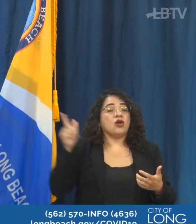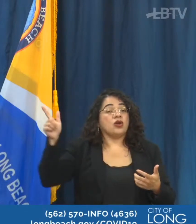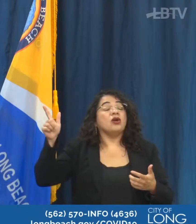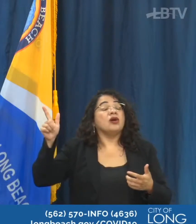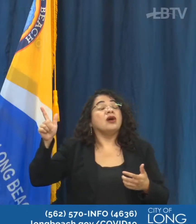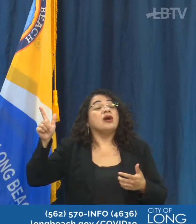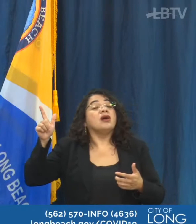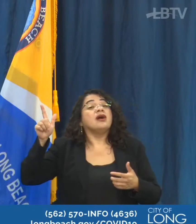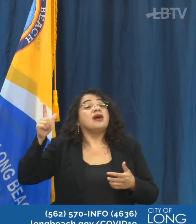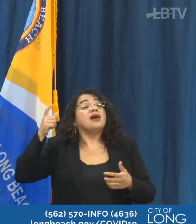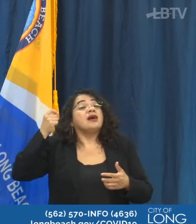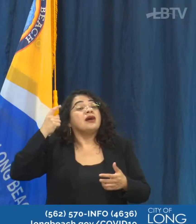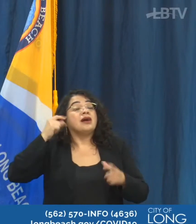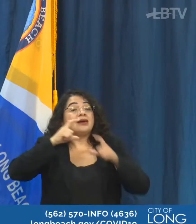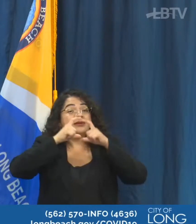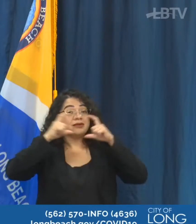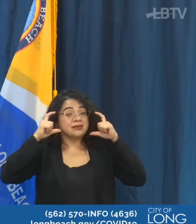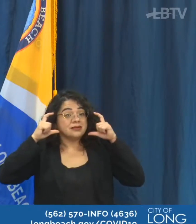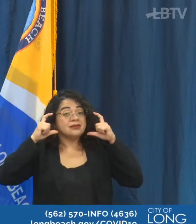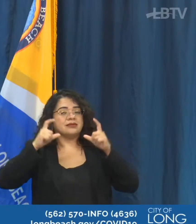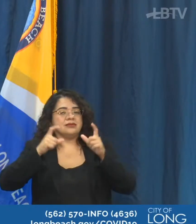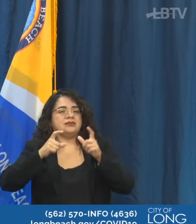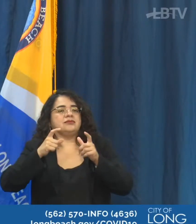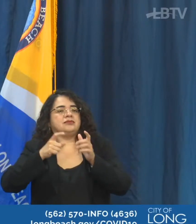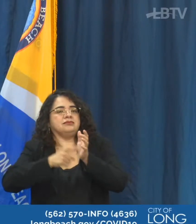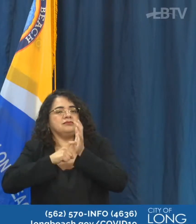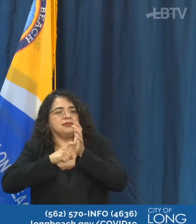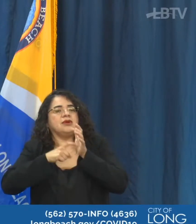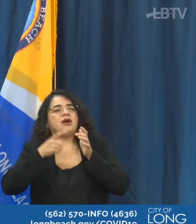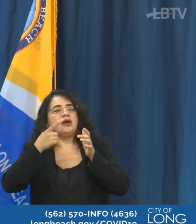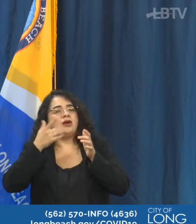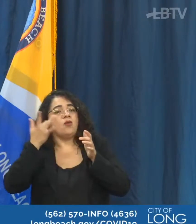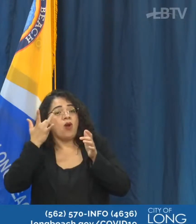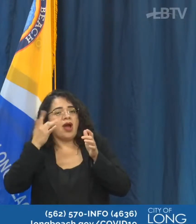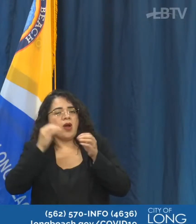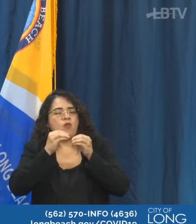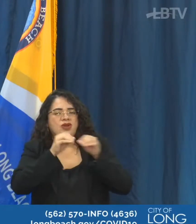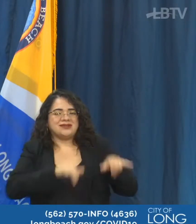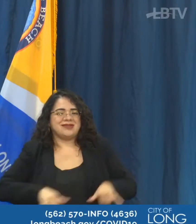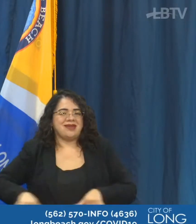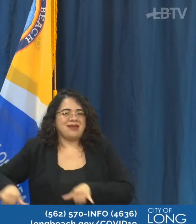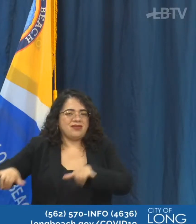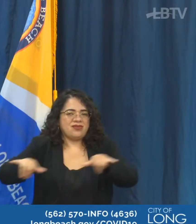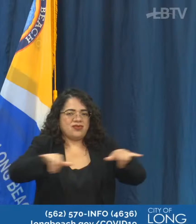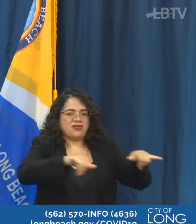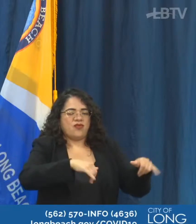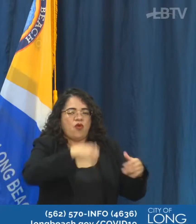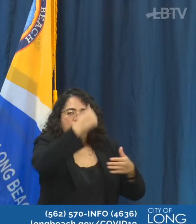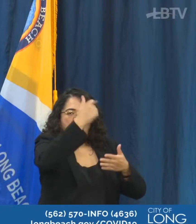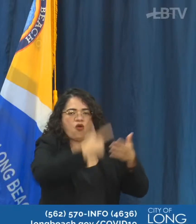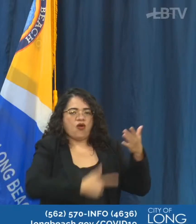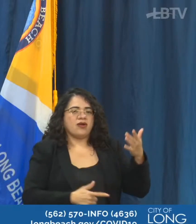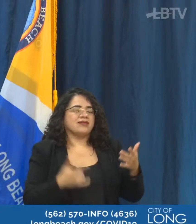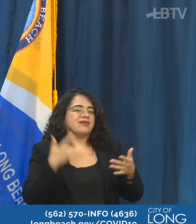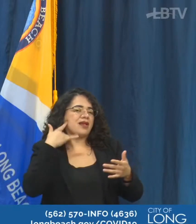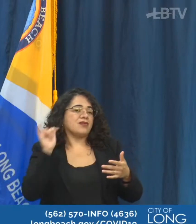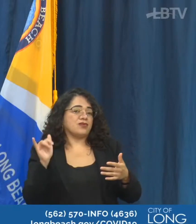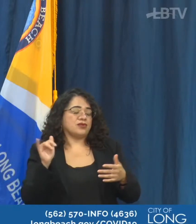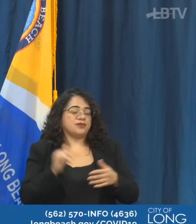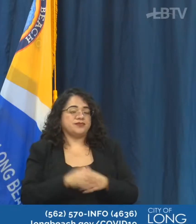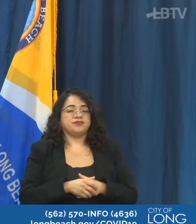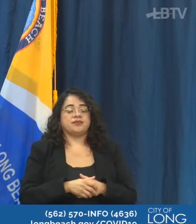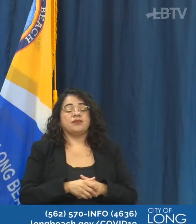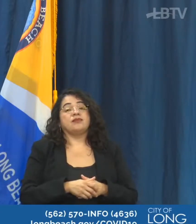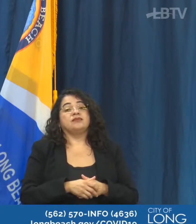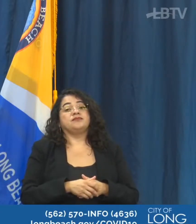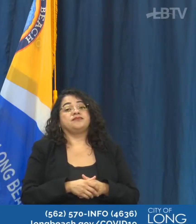bring more of a standard statewide for face coverings. Face coverings, of course, they're not obviously